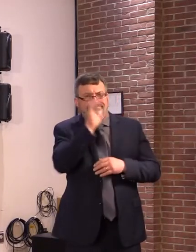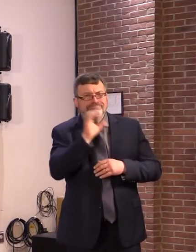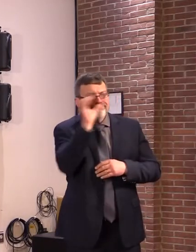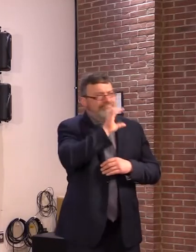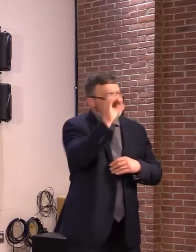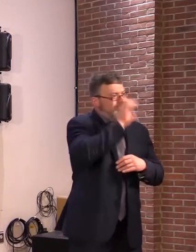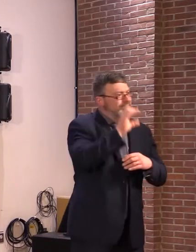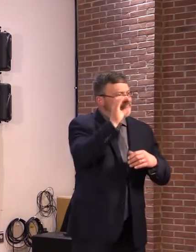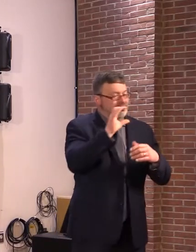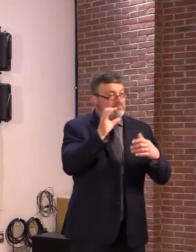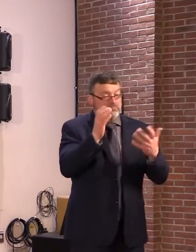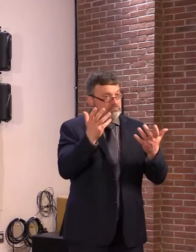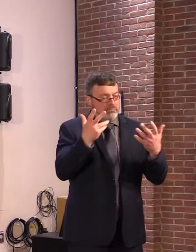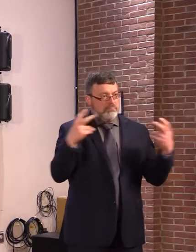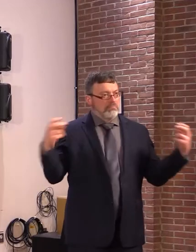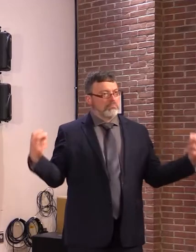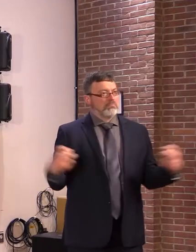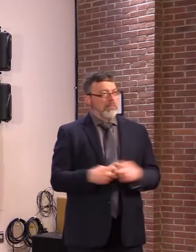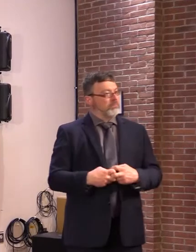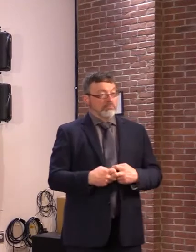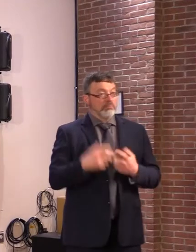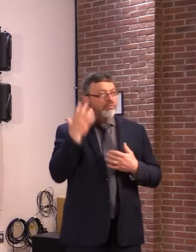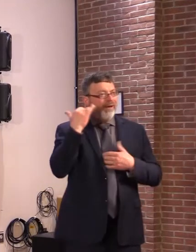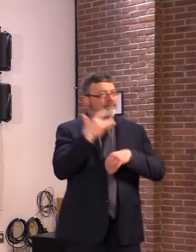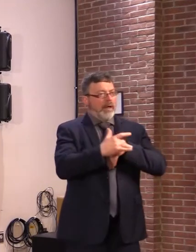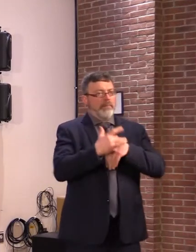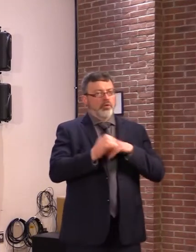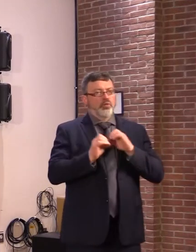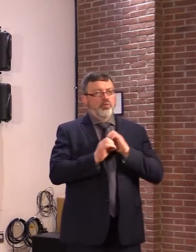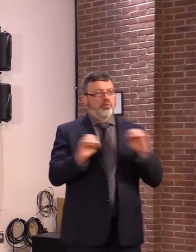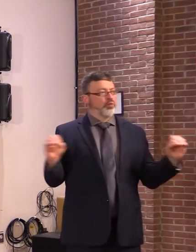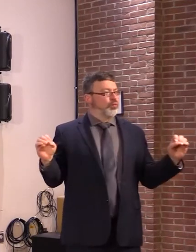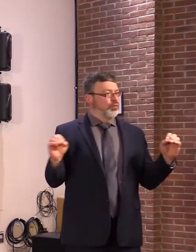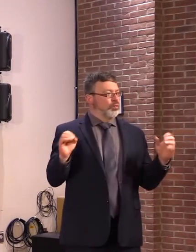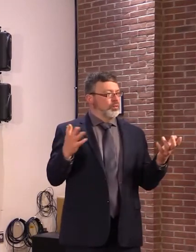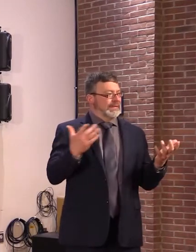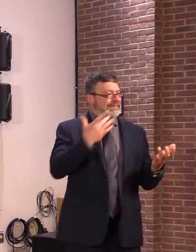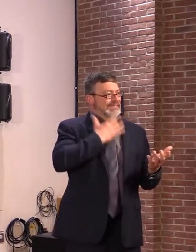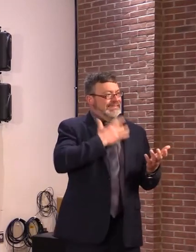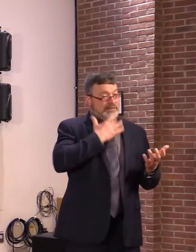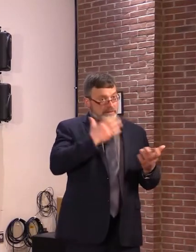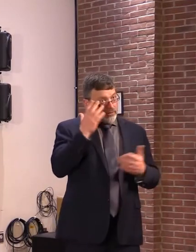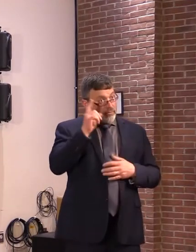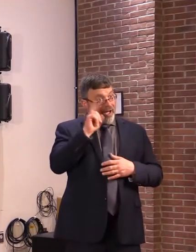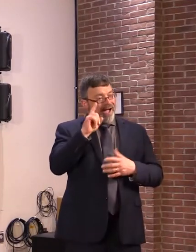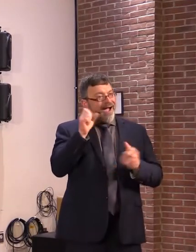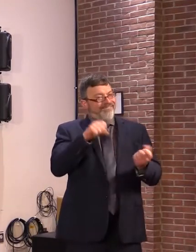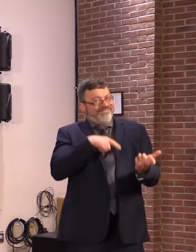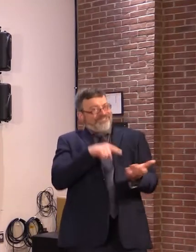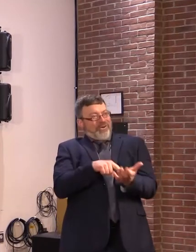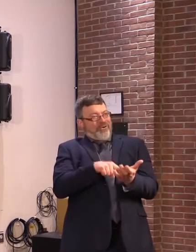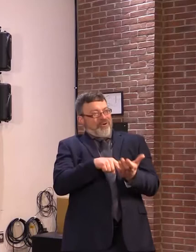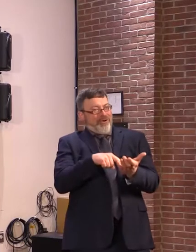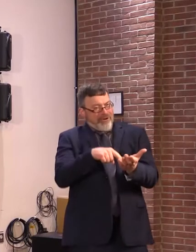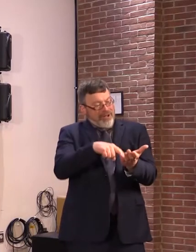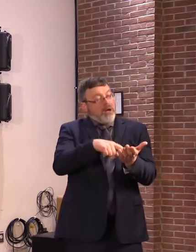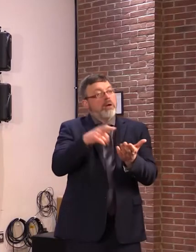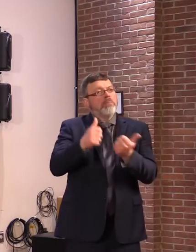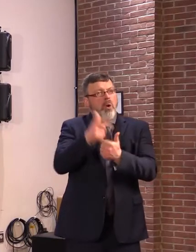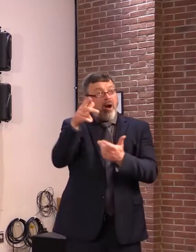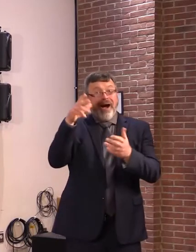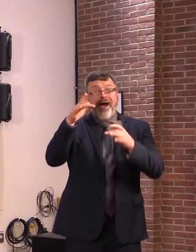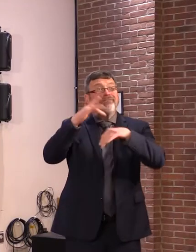a few houses for sale and never mind houses that are deemed affordable for new young families and for people to come here.